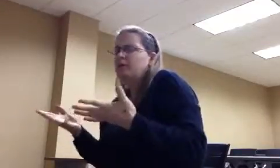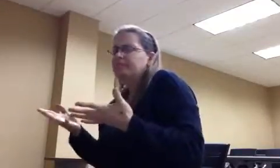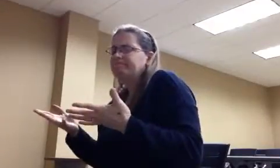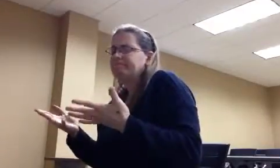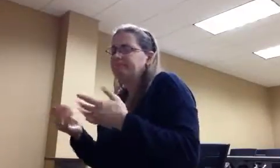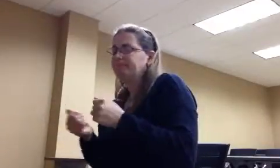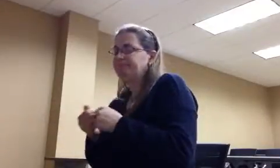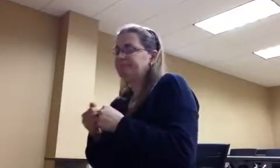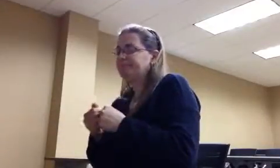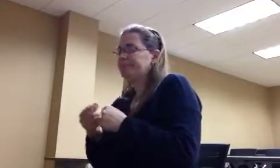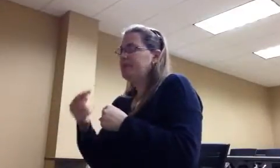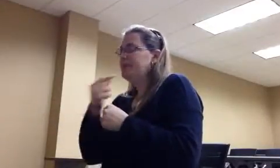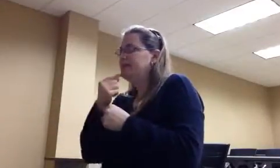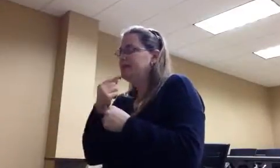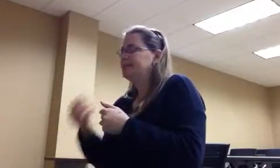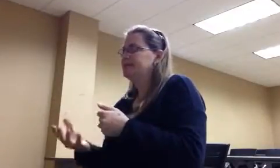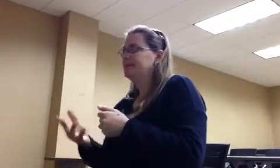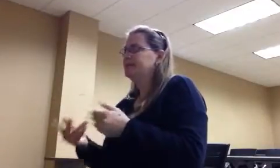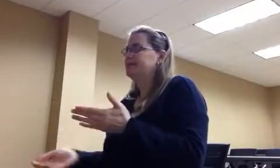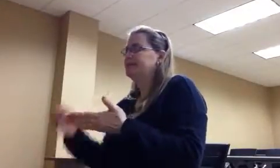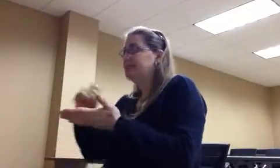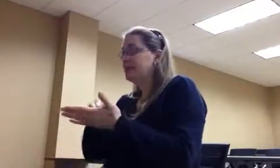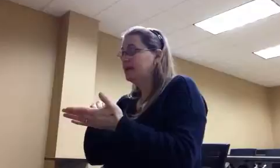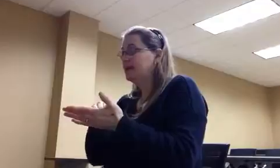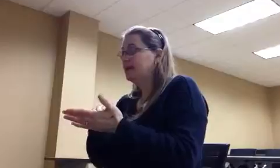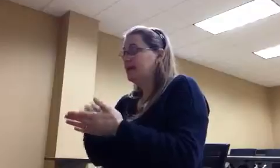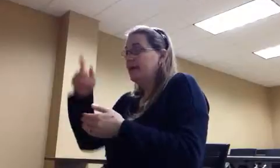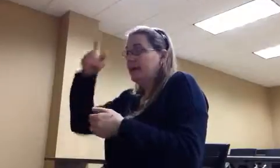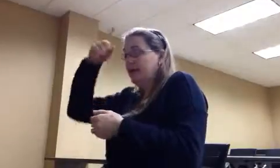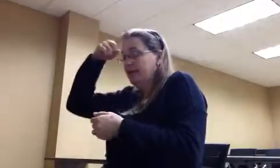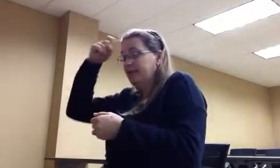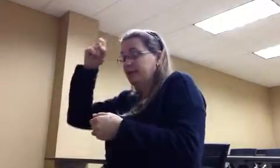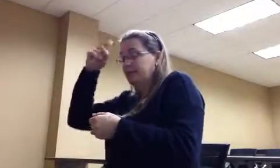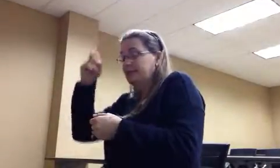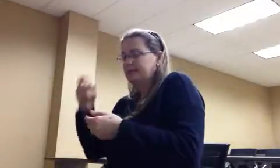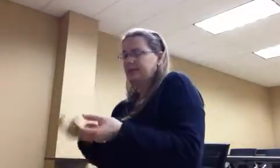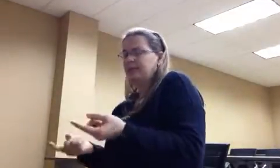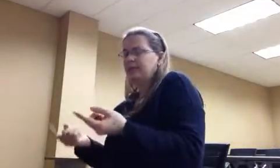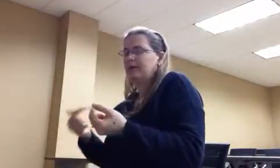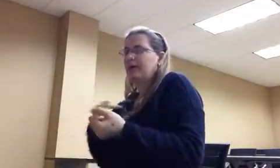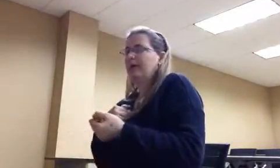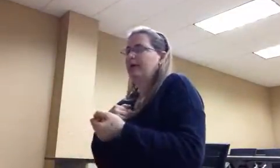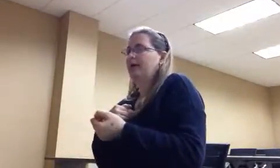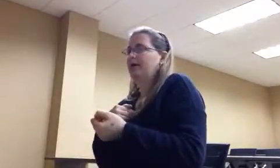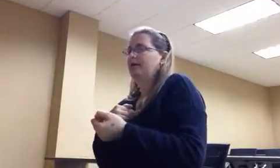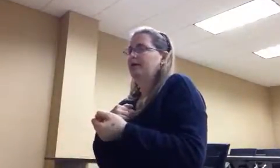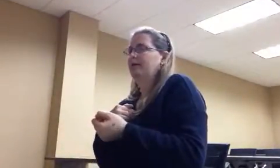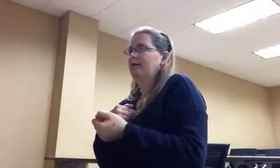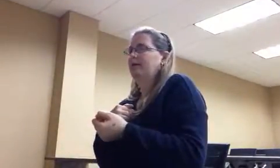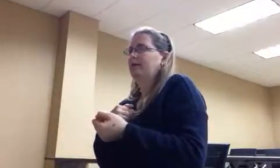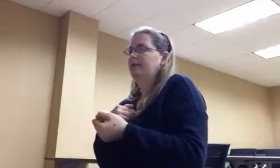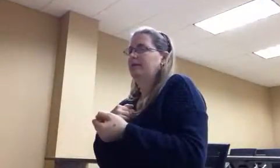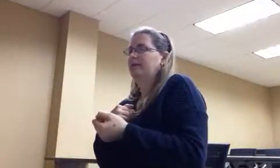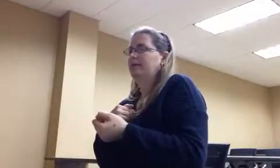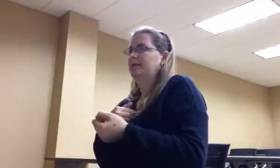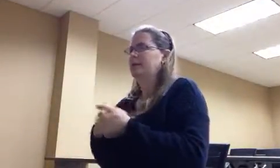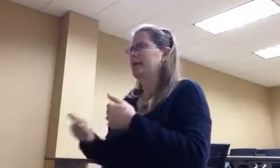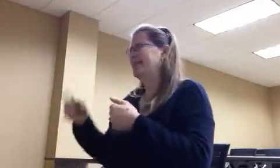Say this after me. This summer I... Okay, now I need more drama. So I need to hear,